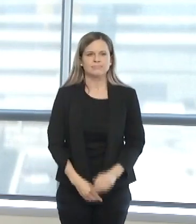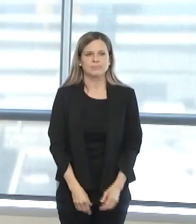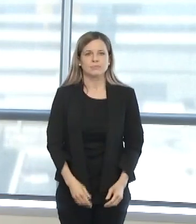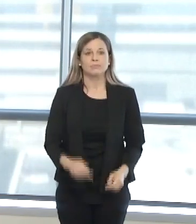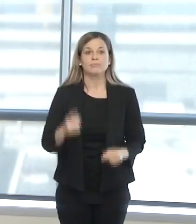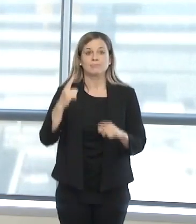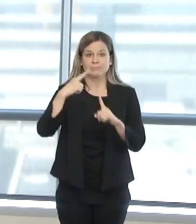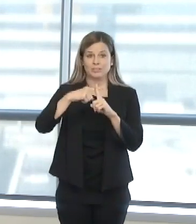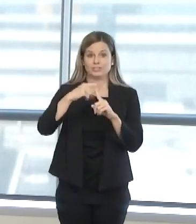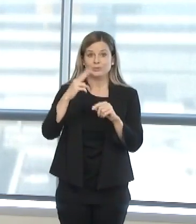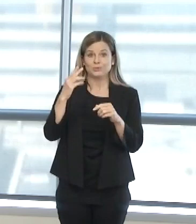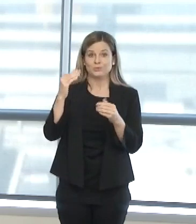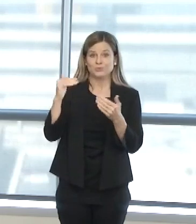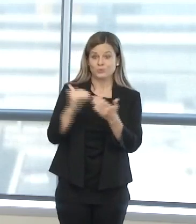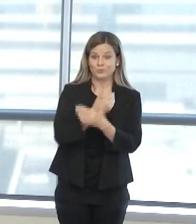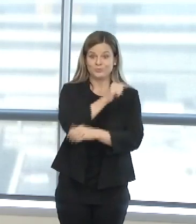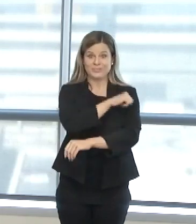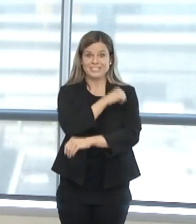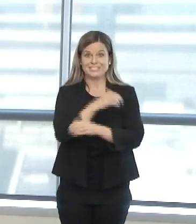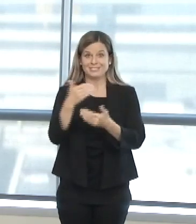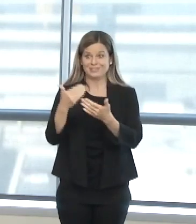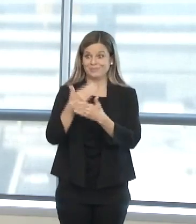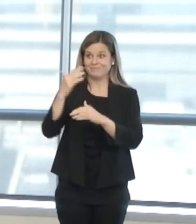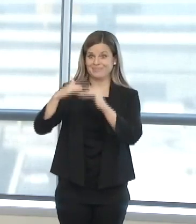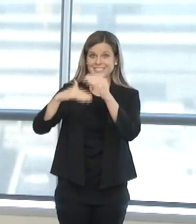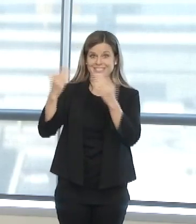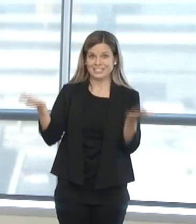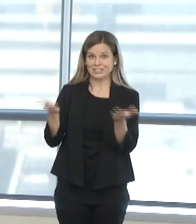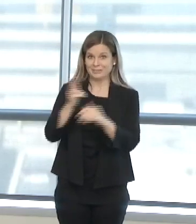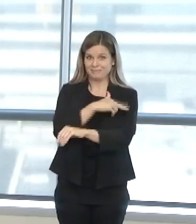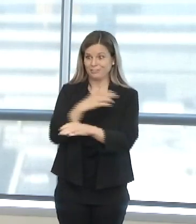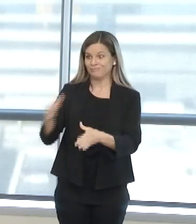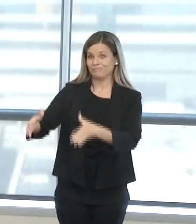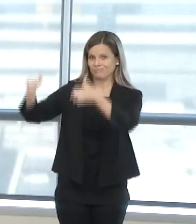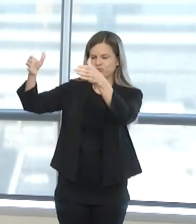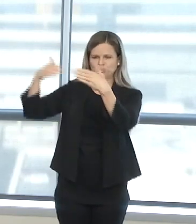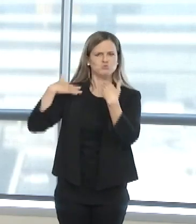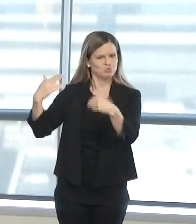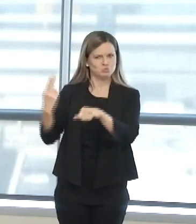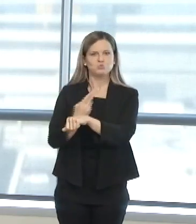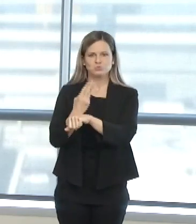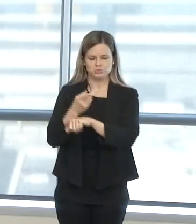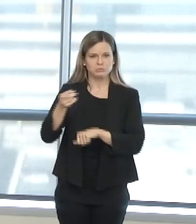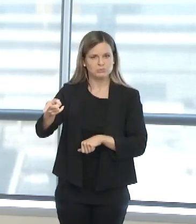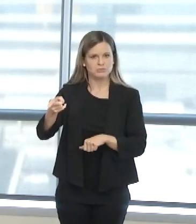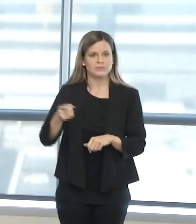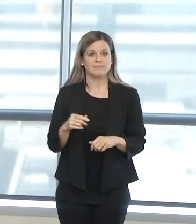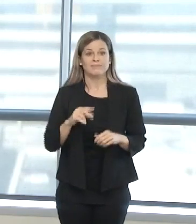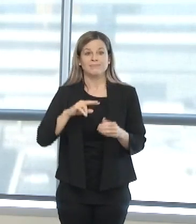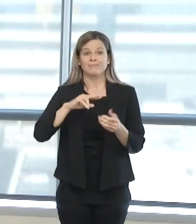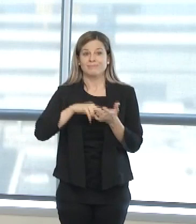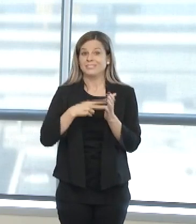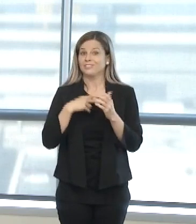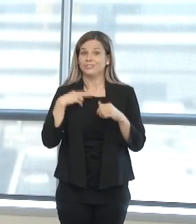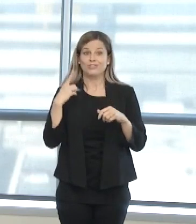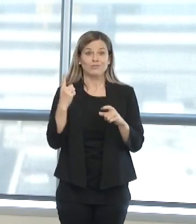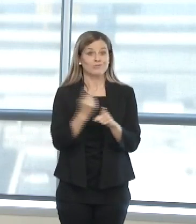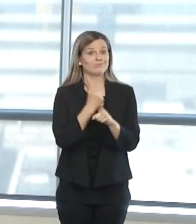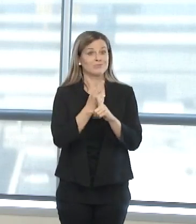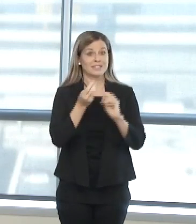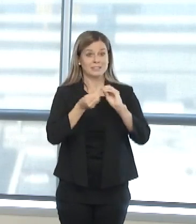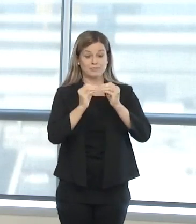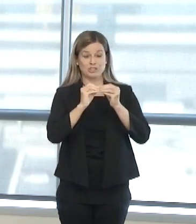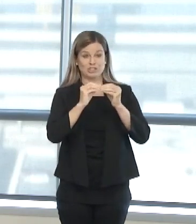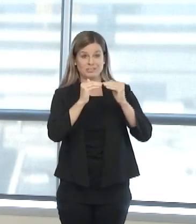The spaces that we have identified will allow us to house patients 40 percent beyond our normal hospital capacity. In our